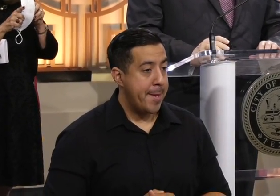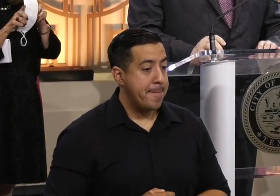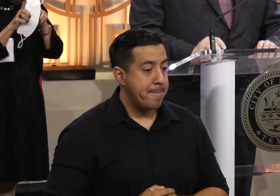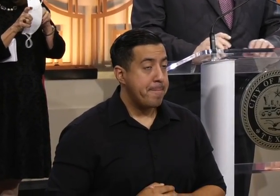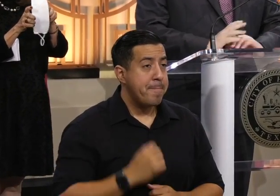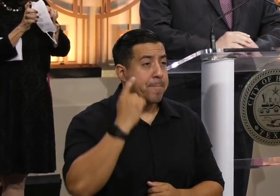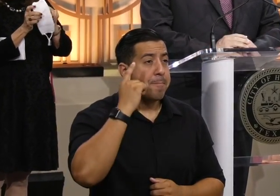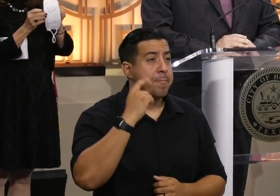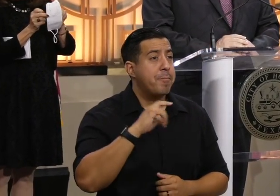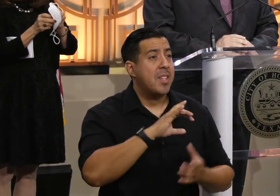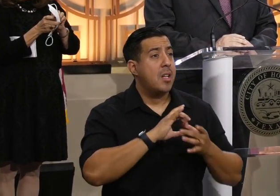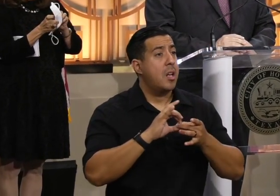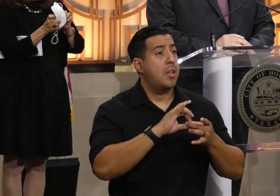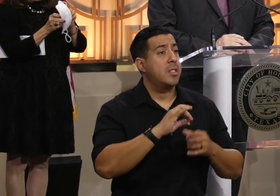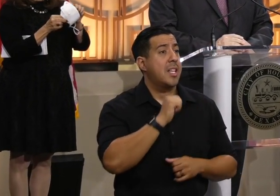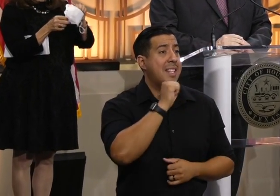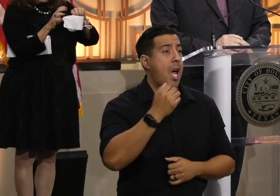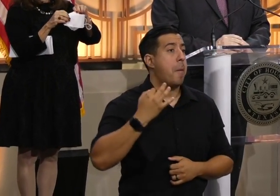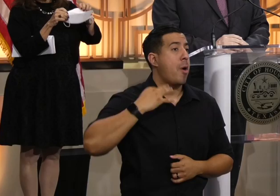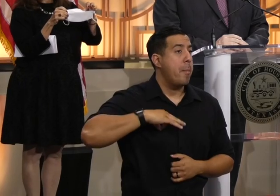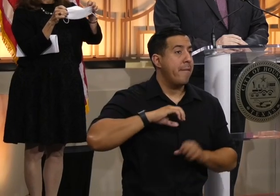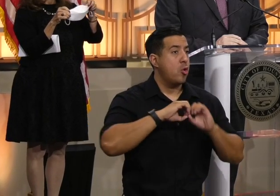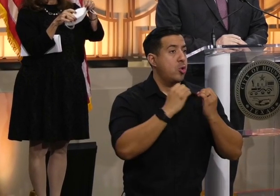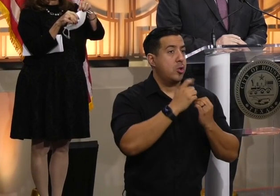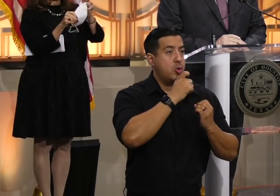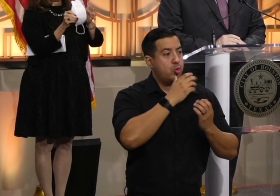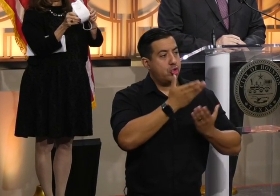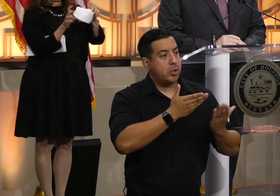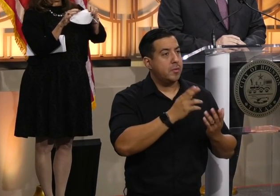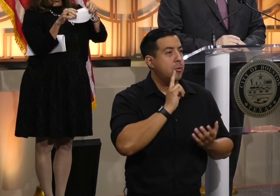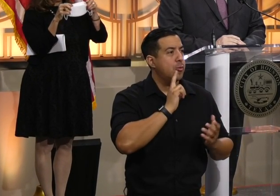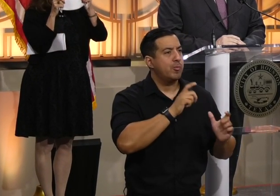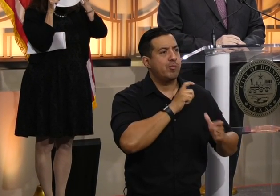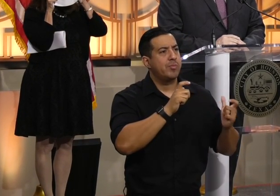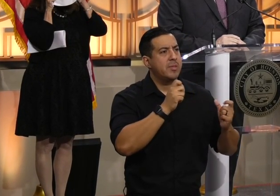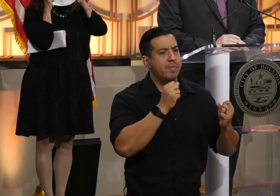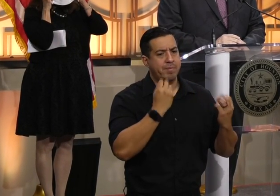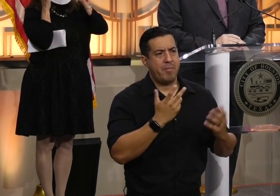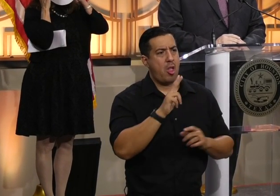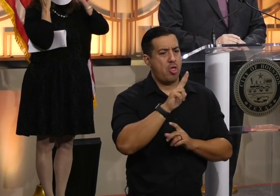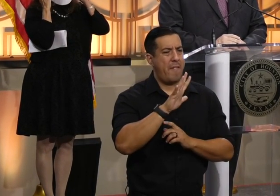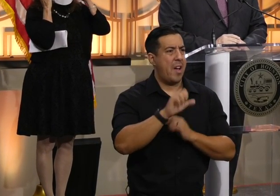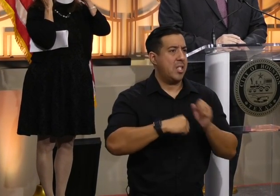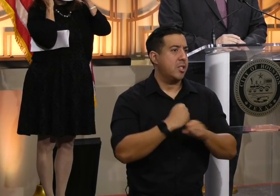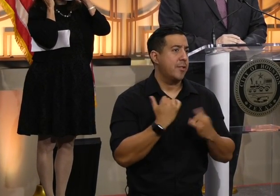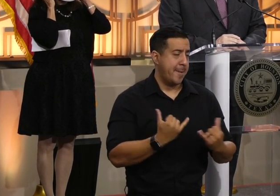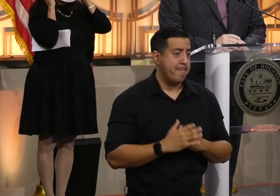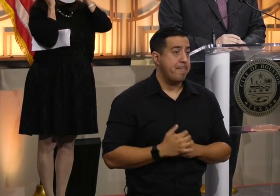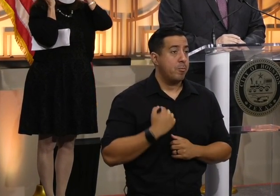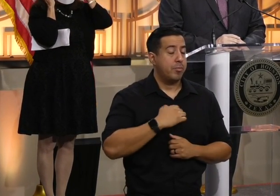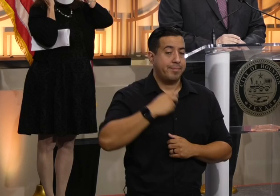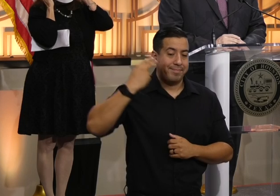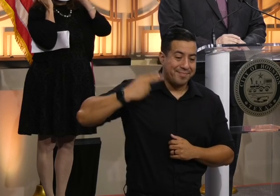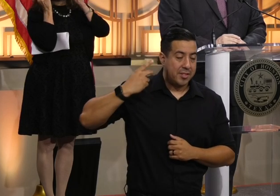The Alliance is a nonprofit organization that has served the greater Houston area for more than 35 years and has a long history of